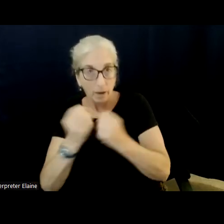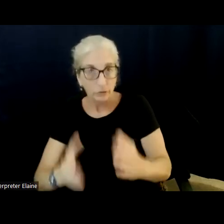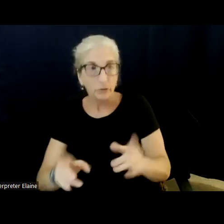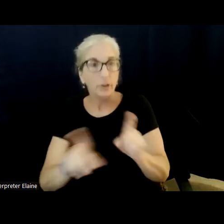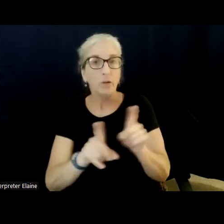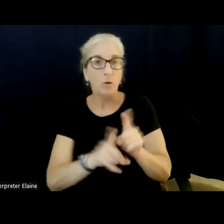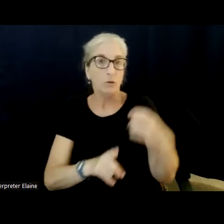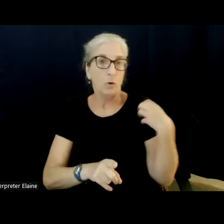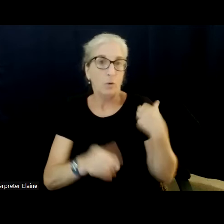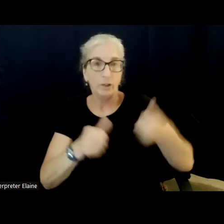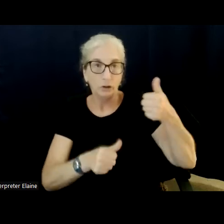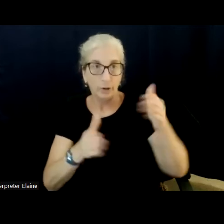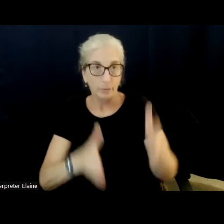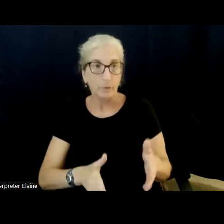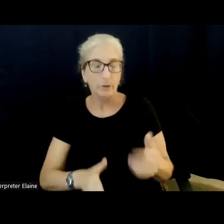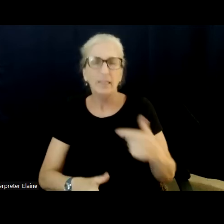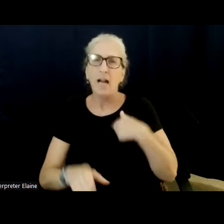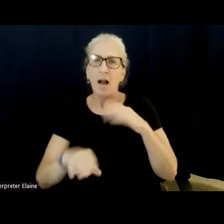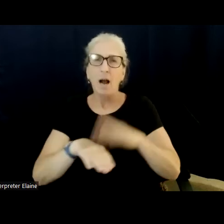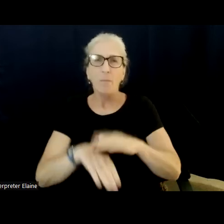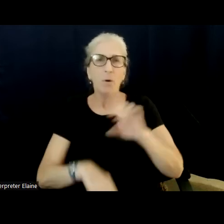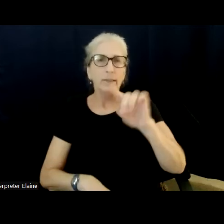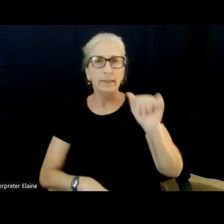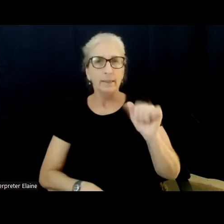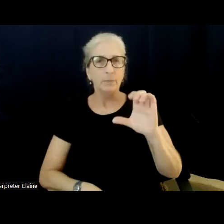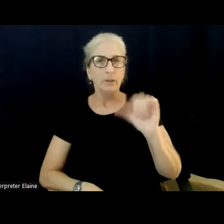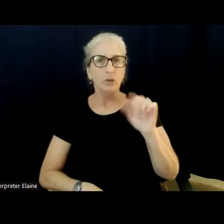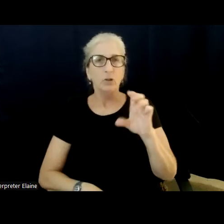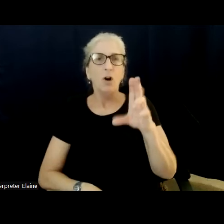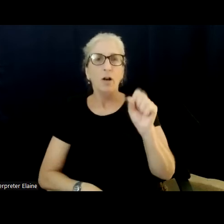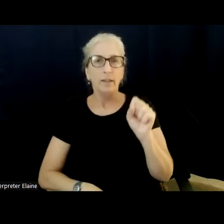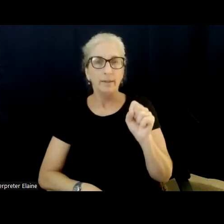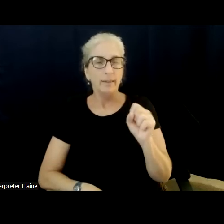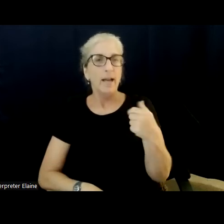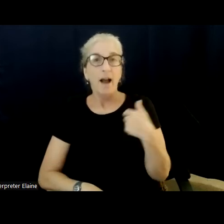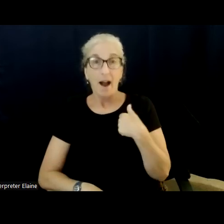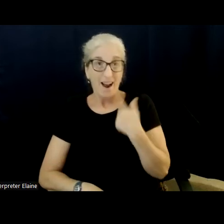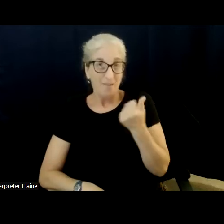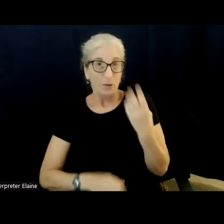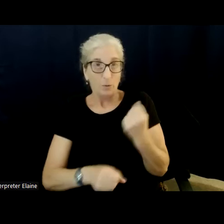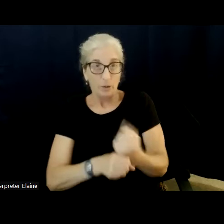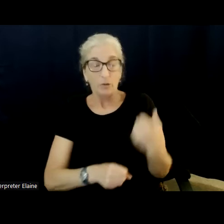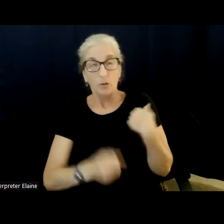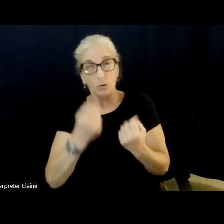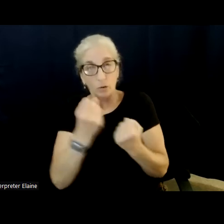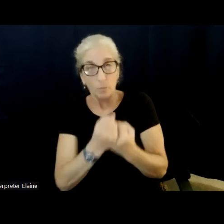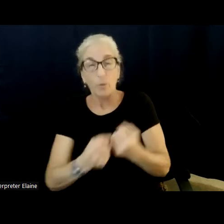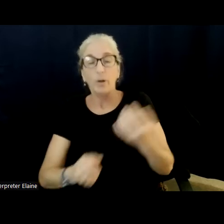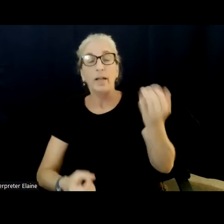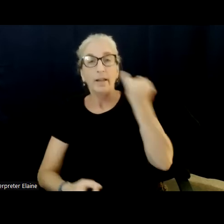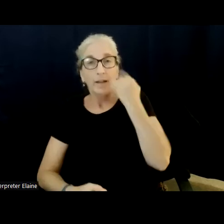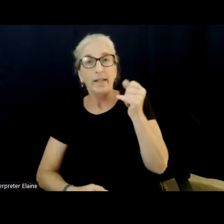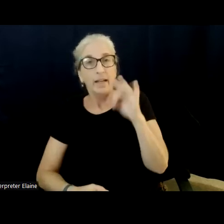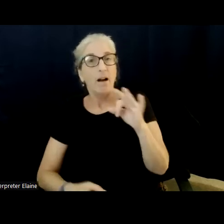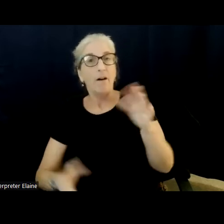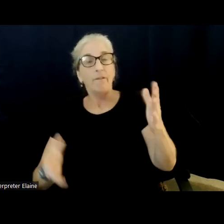course. A few years ago, he introduced a bill to improve the reporting of hate crimes, which President Biden signed into law last